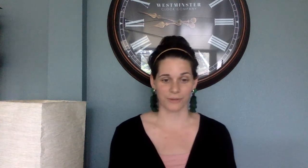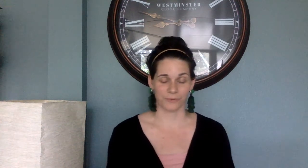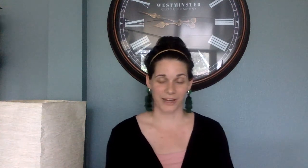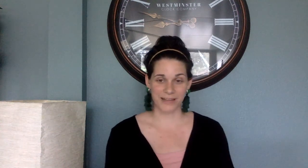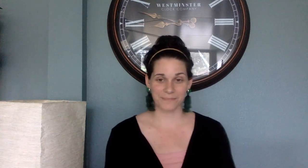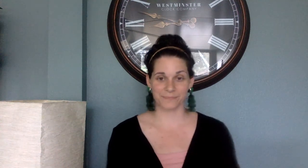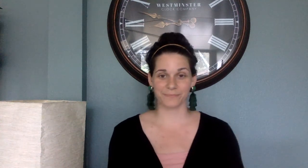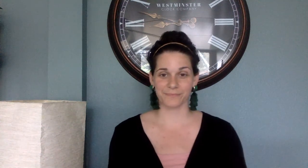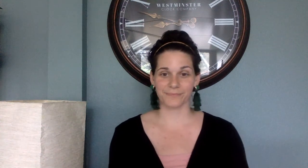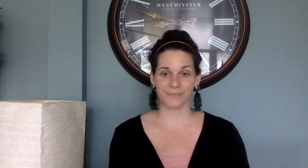Ready?